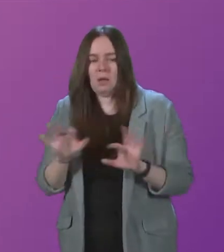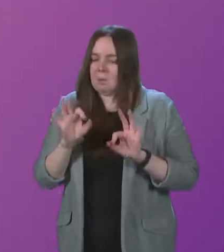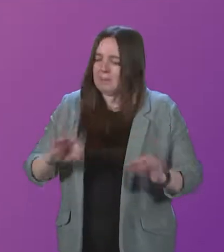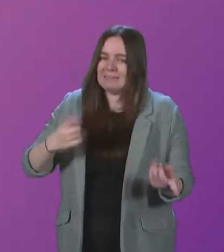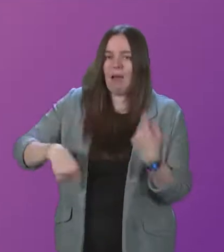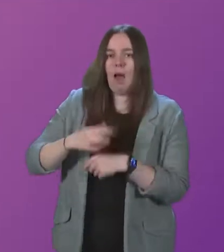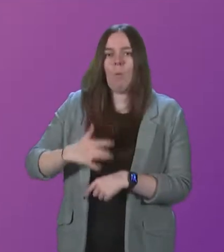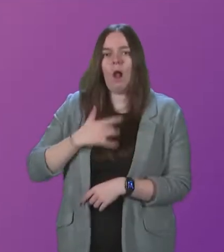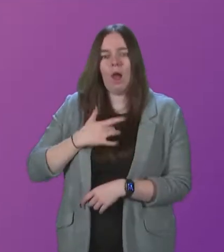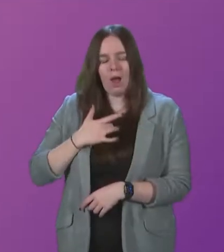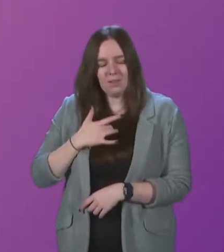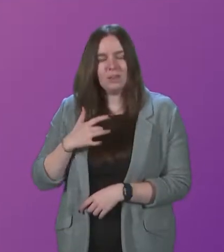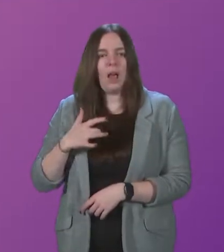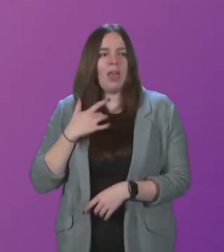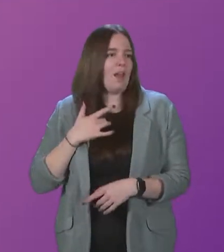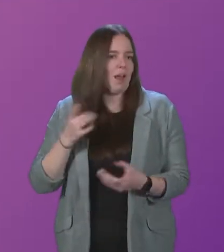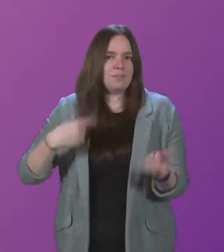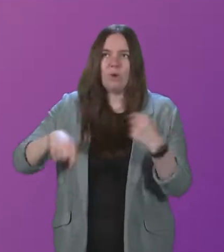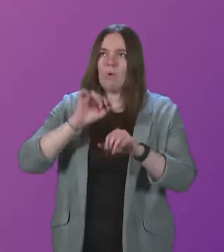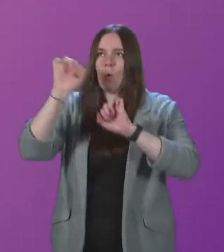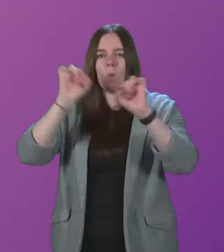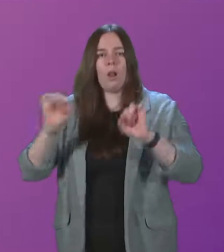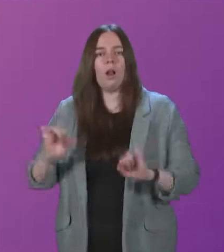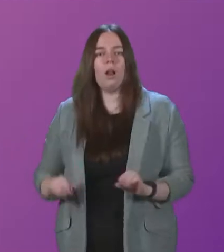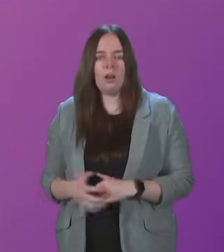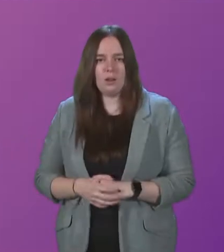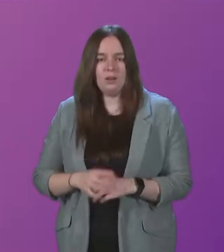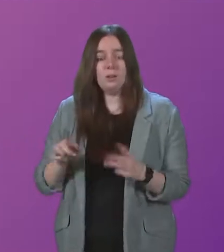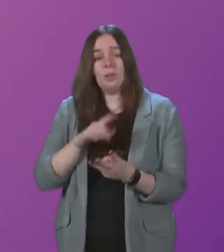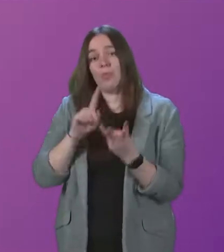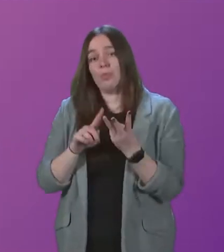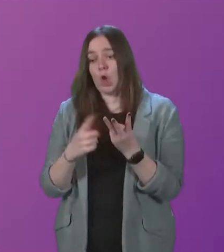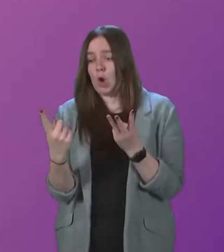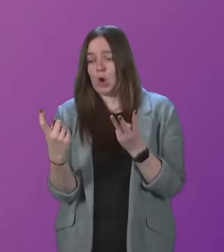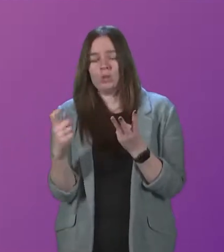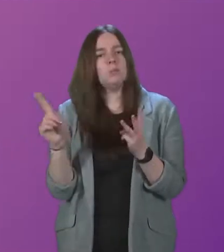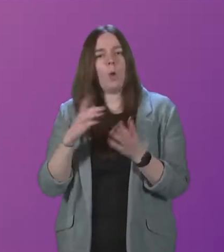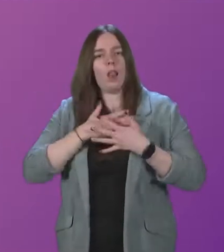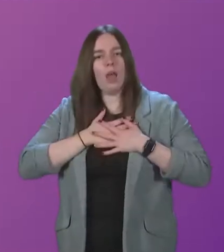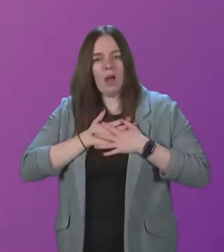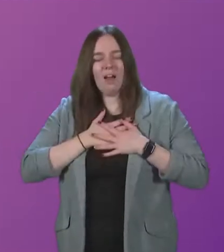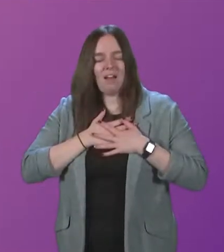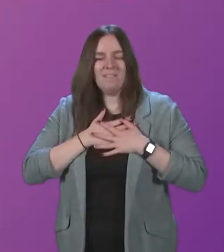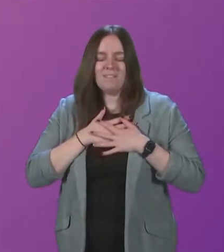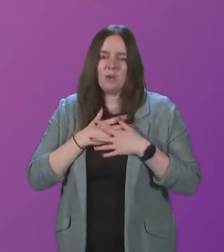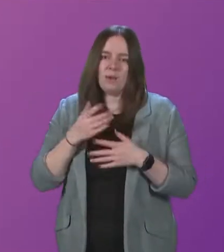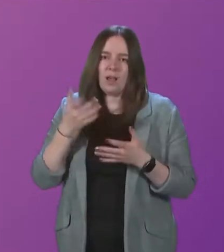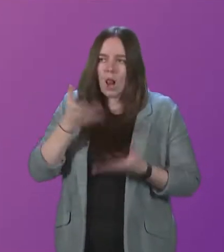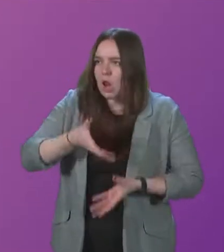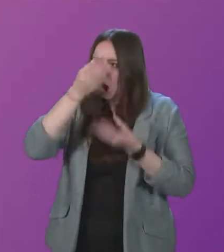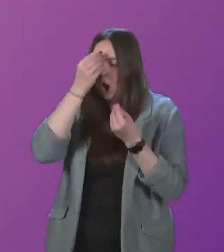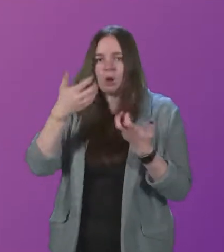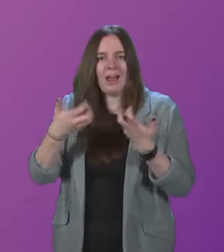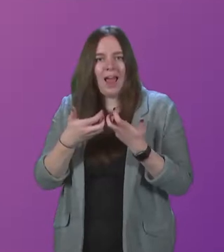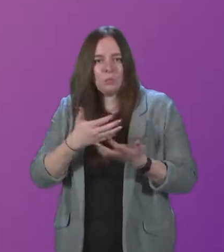lives and in the lives of all throughout the world. The third candle is for love, that we may indeed learn to